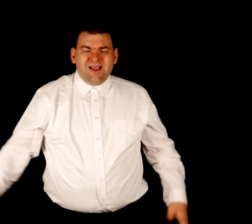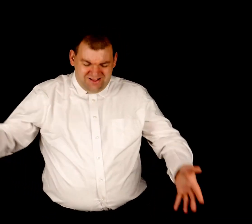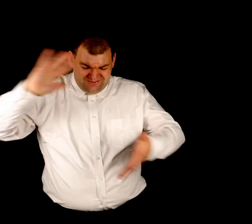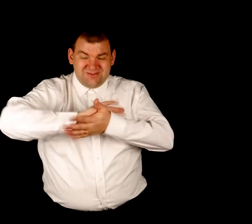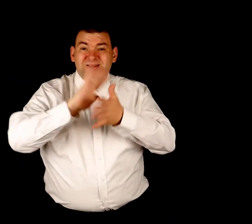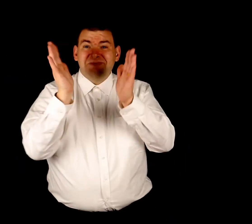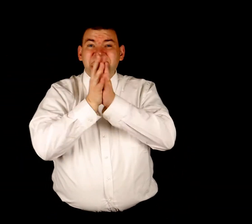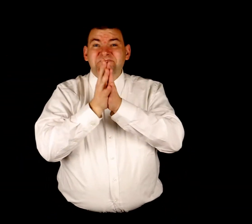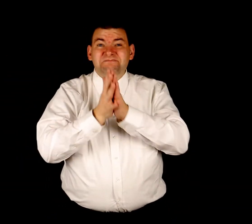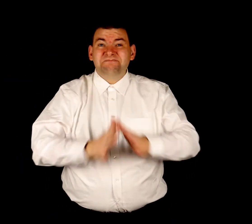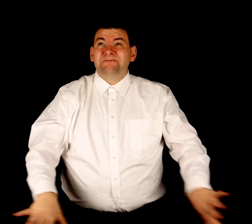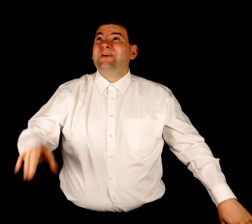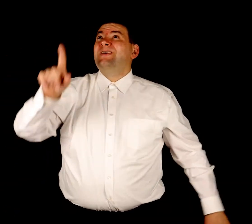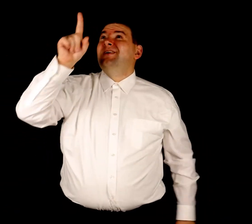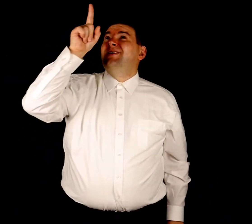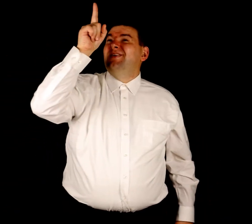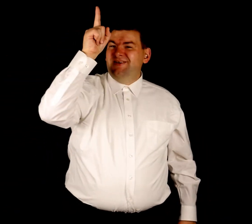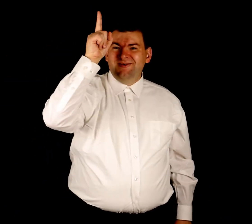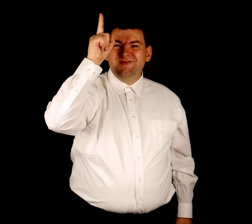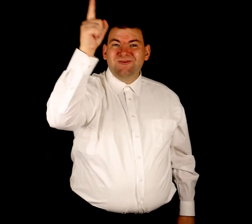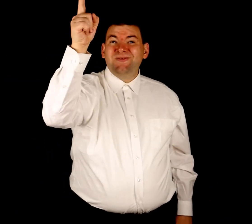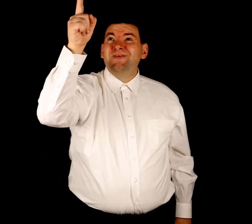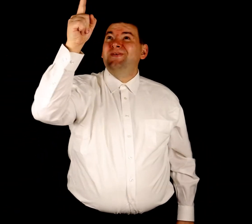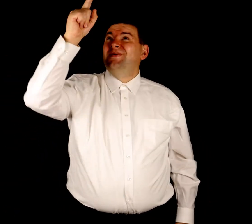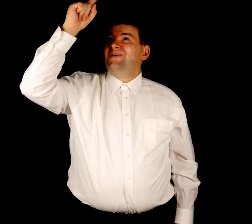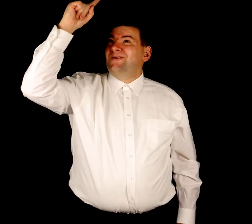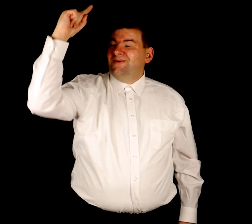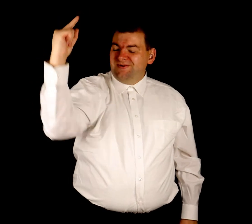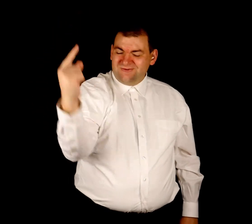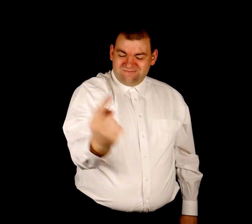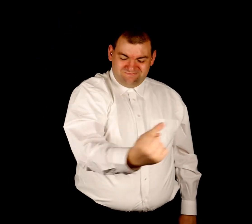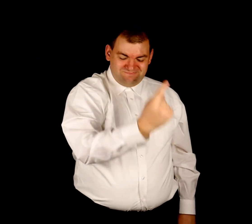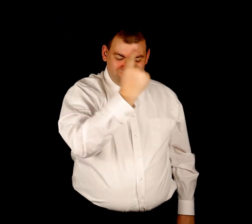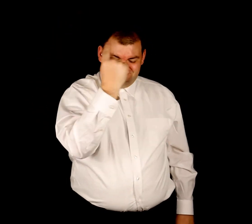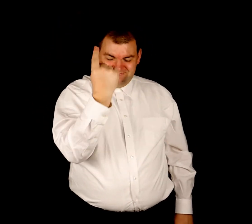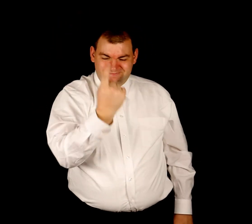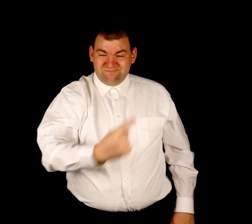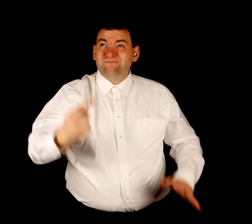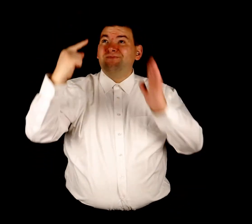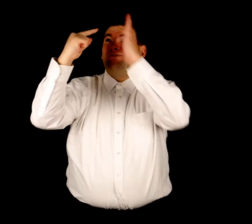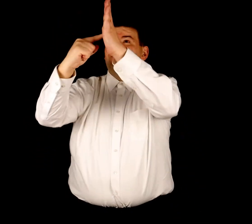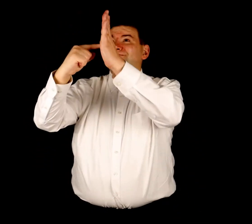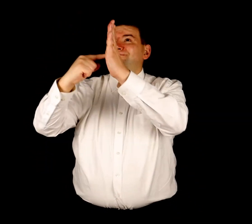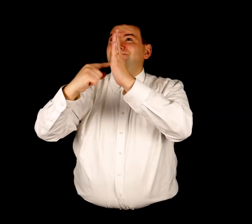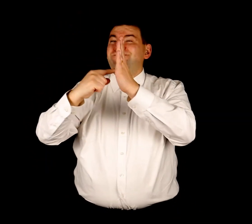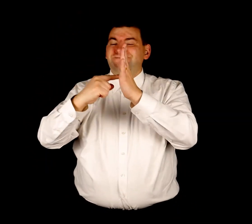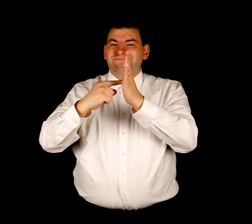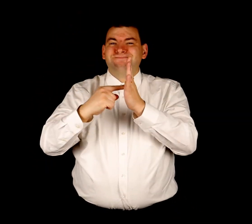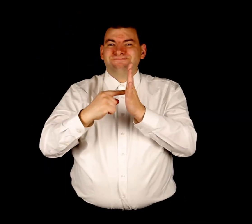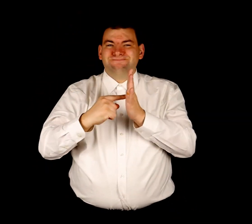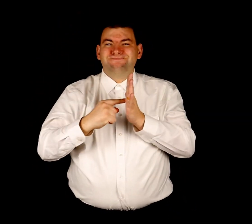peace that you alone bestow